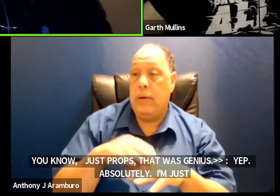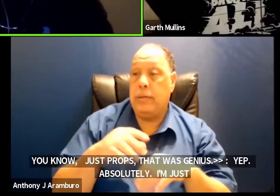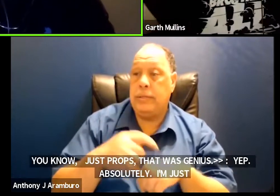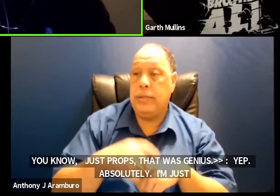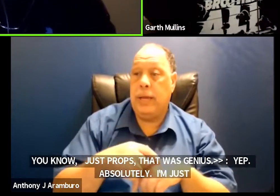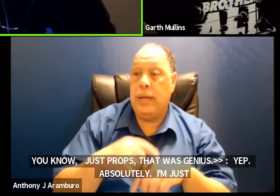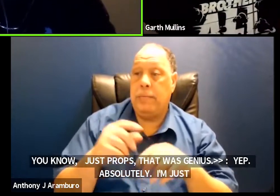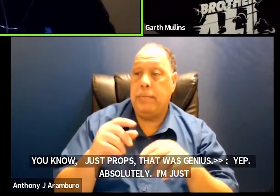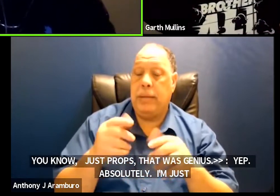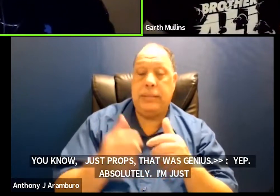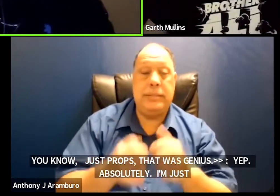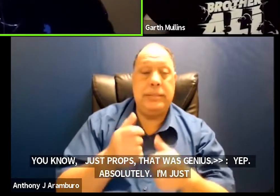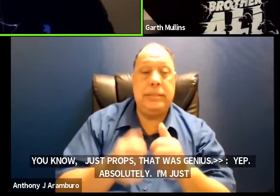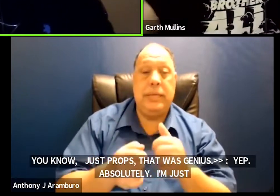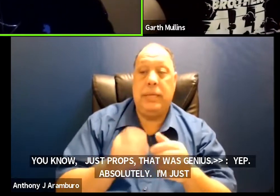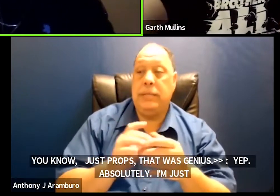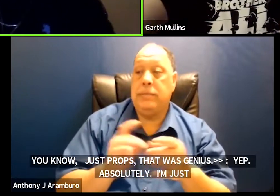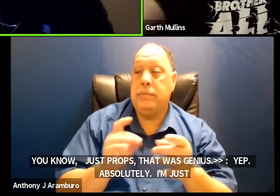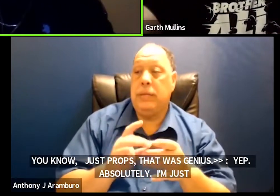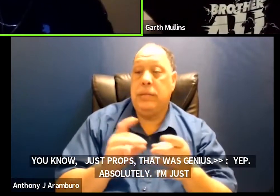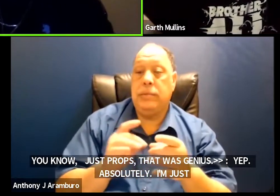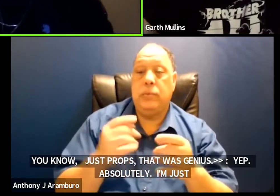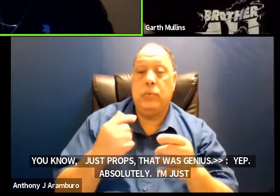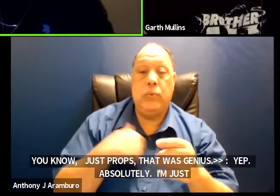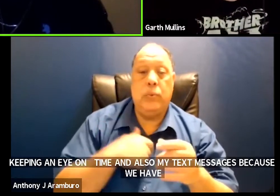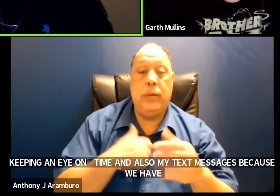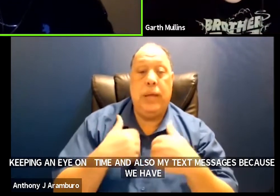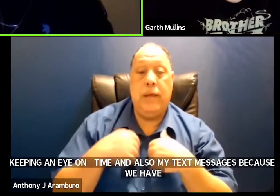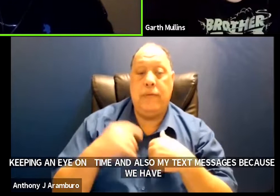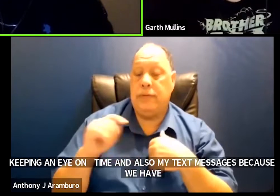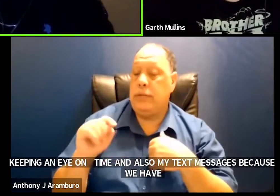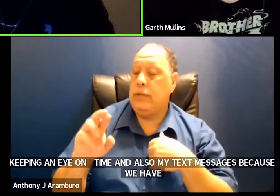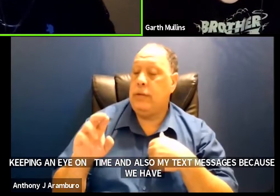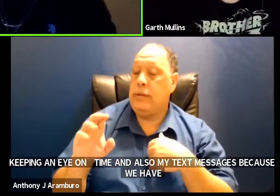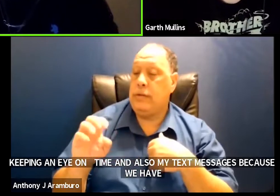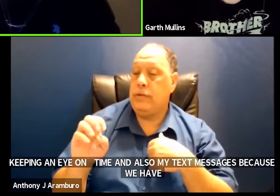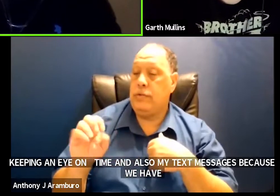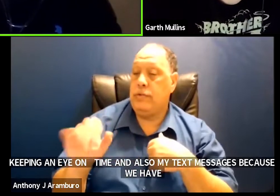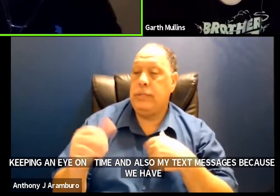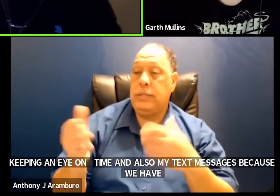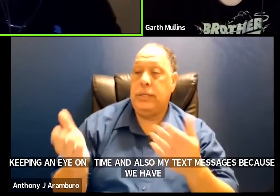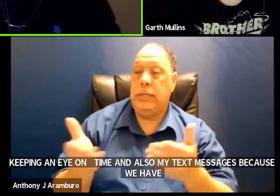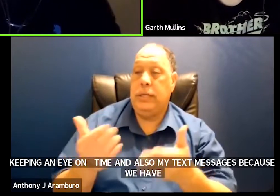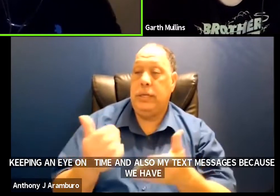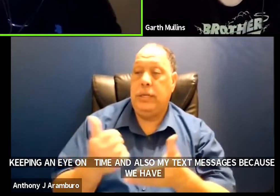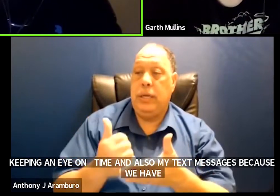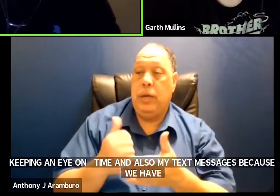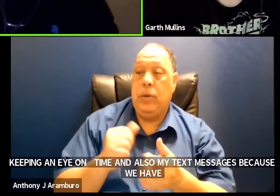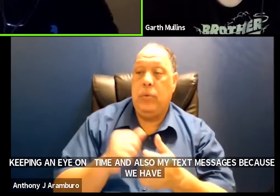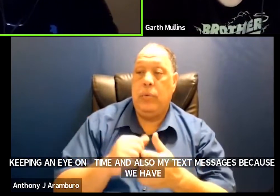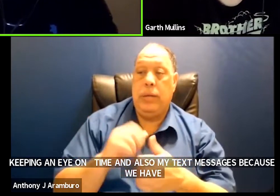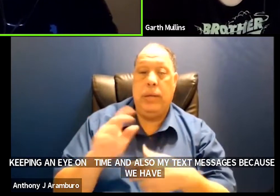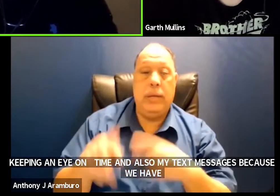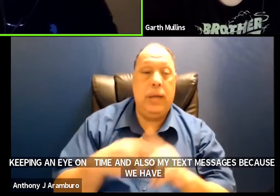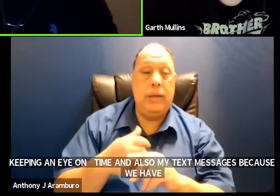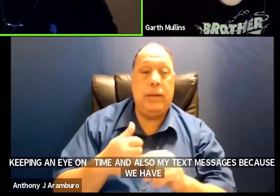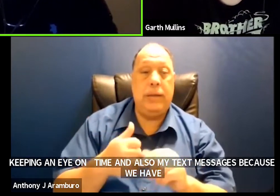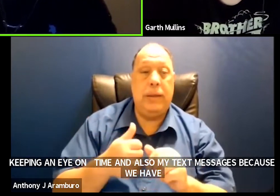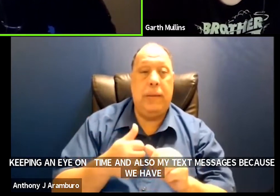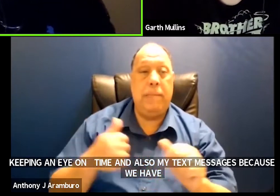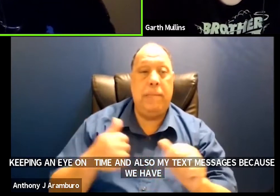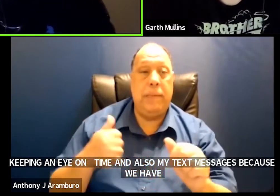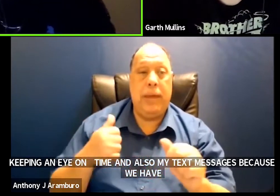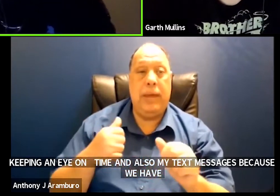because we have tracy here um to help me out with a kind of back end of things but i'm not